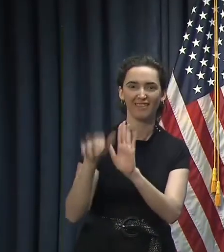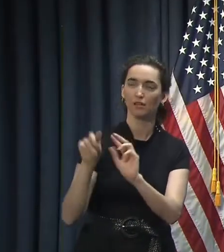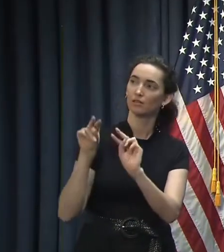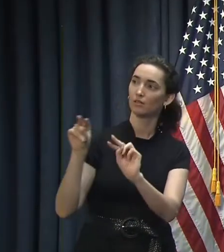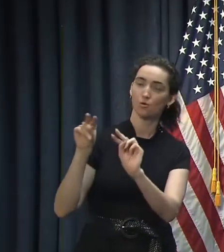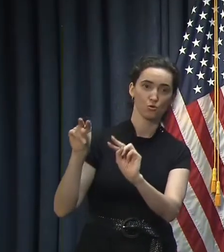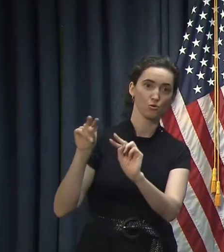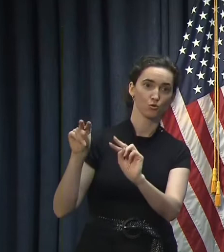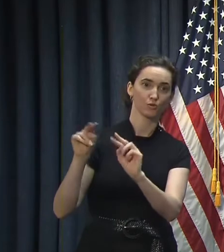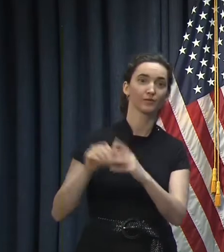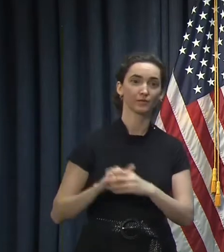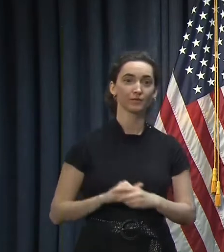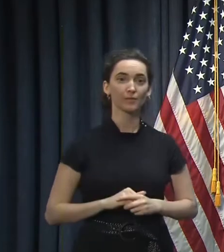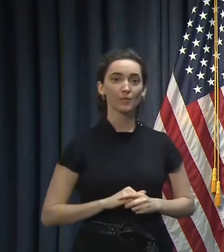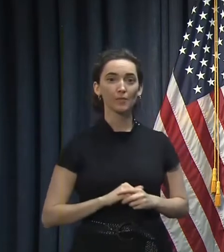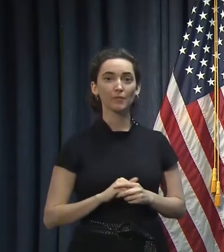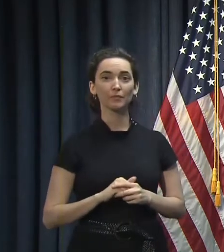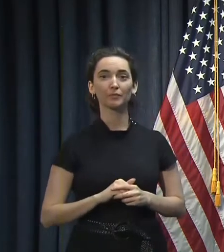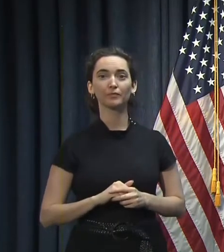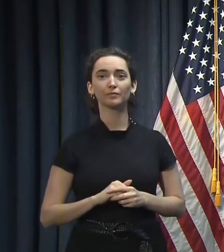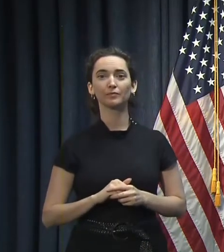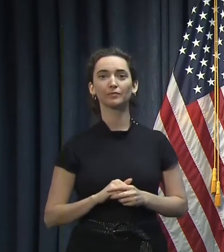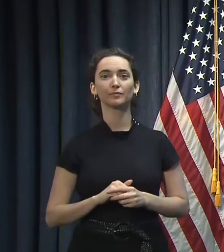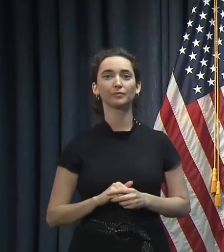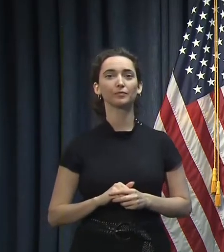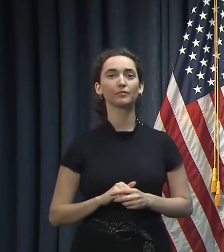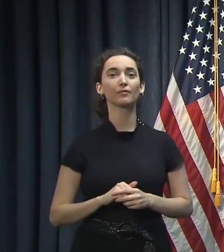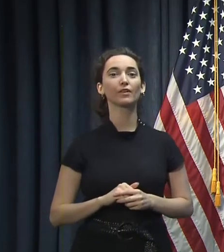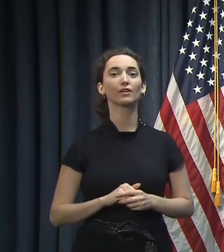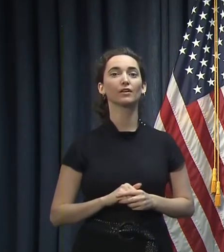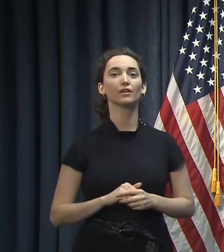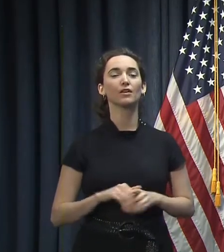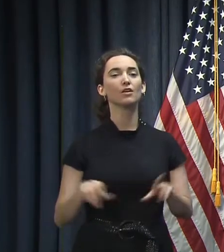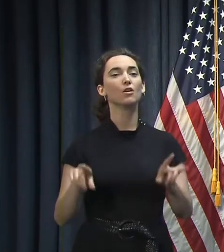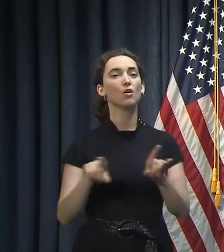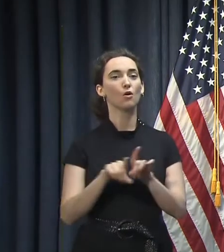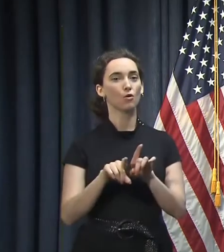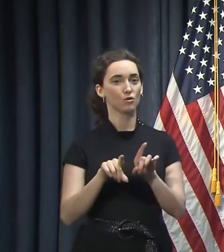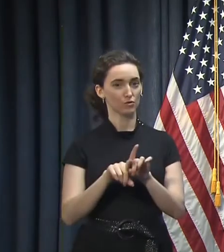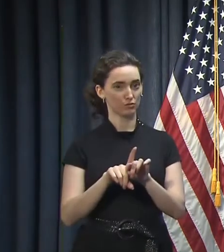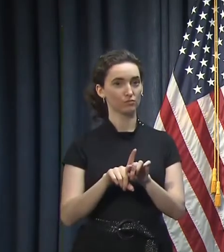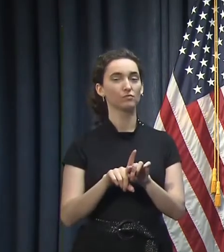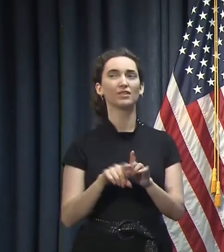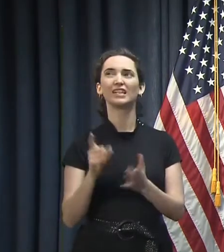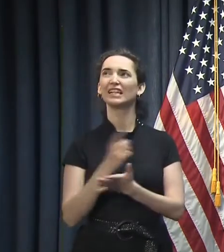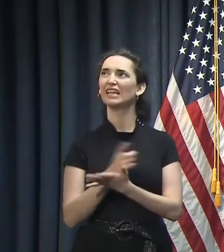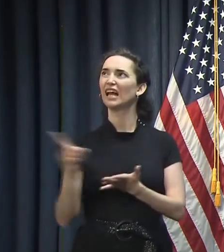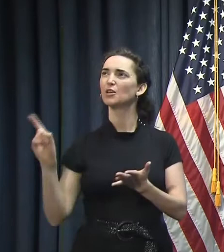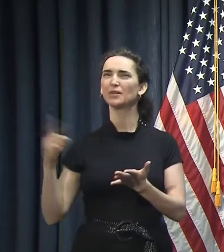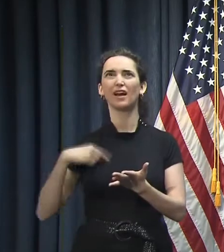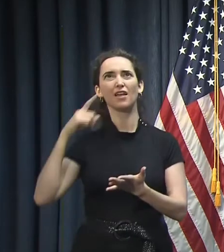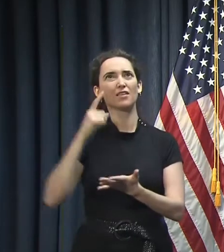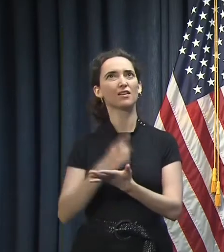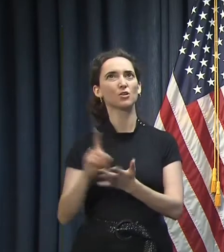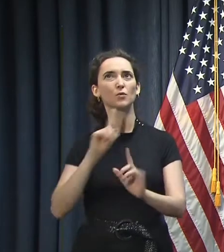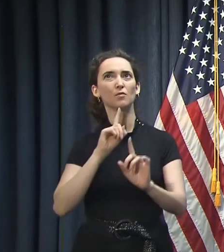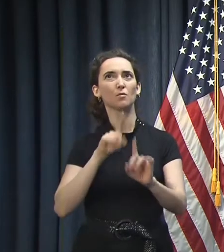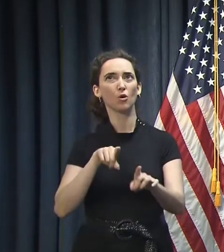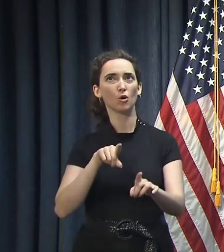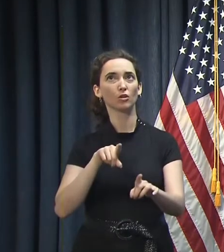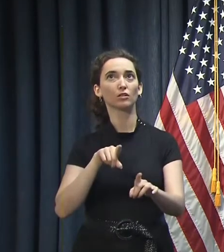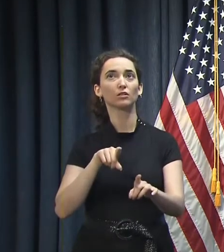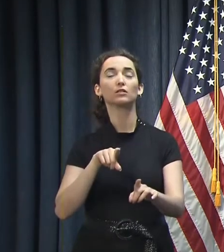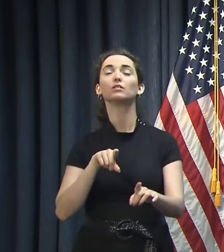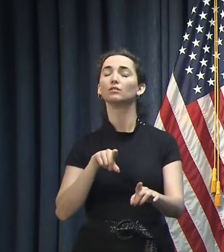And it's also true that, as we reported, I think it was last week, the number of deaths is higher